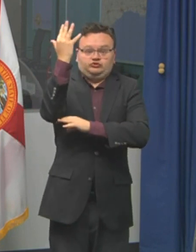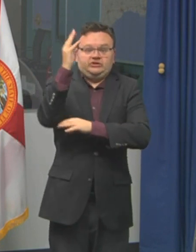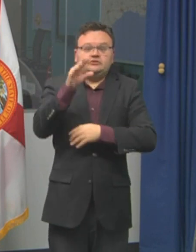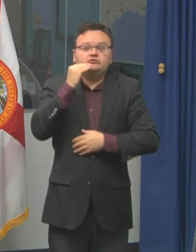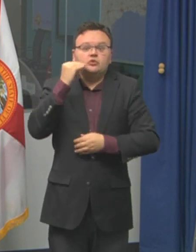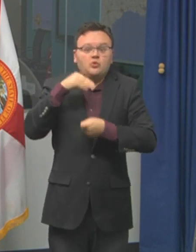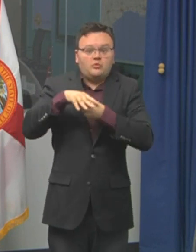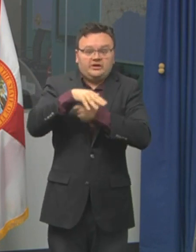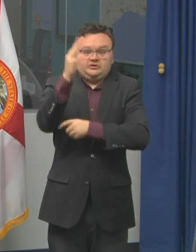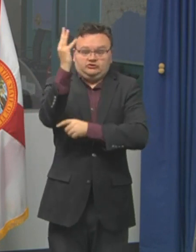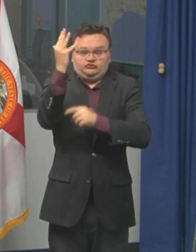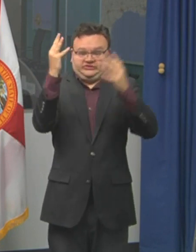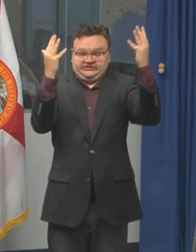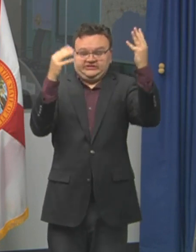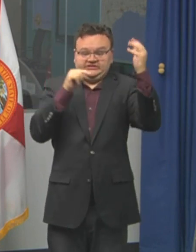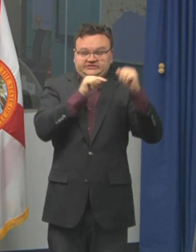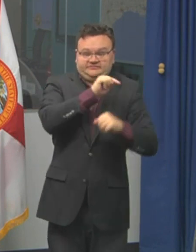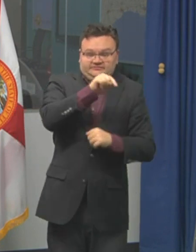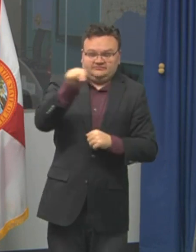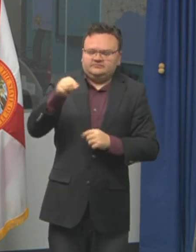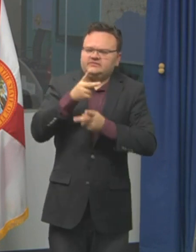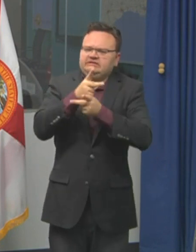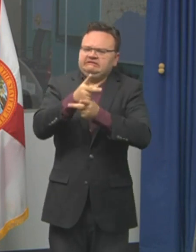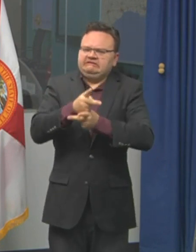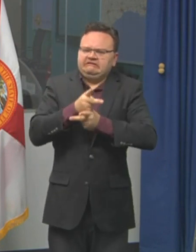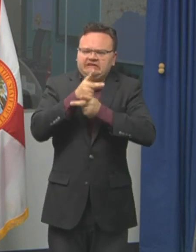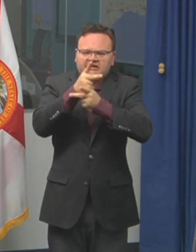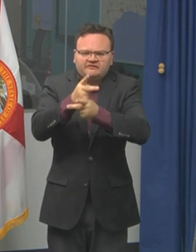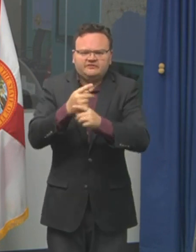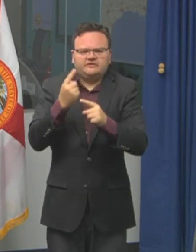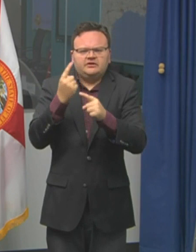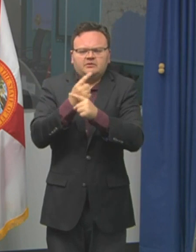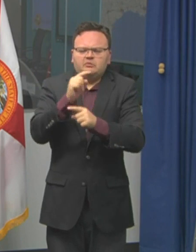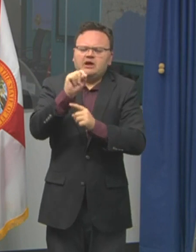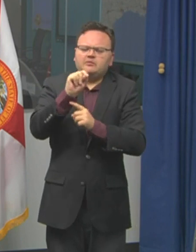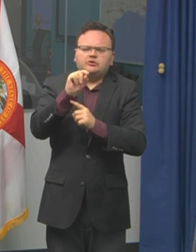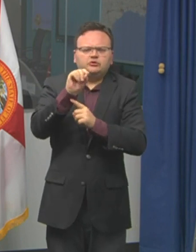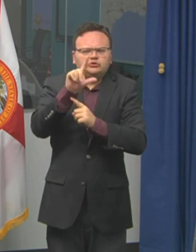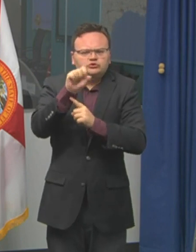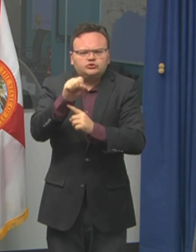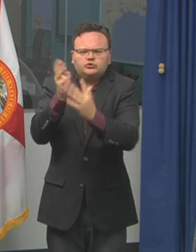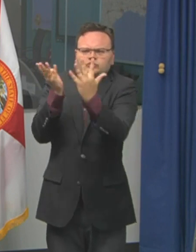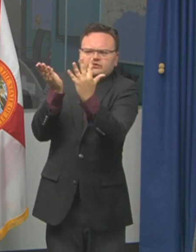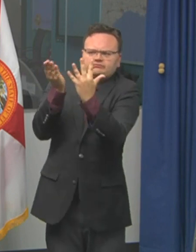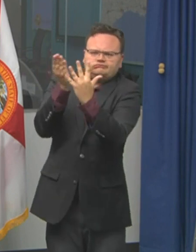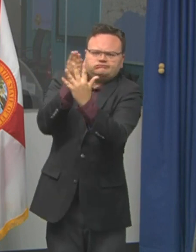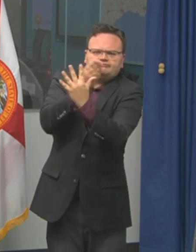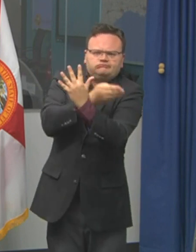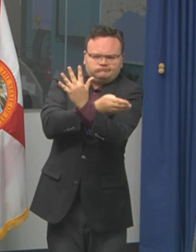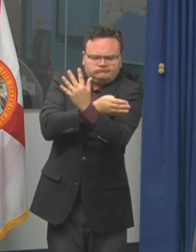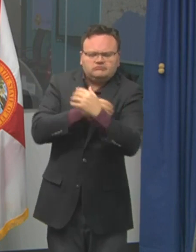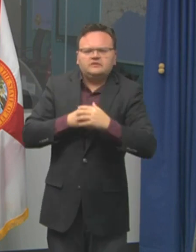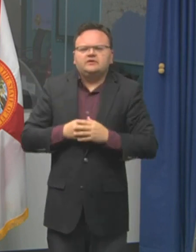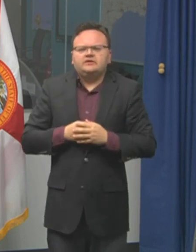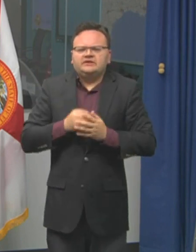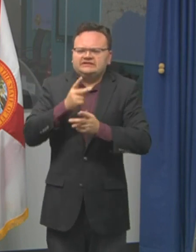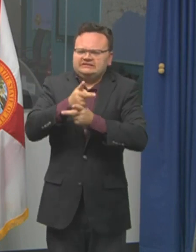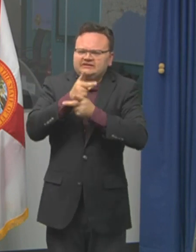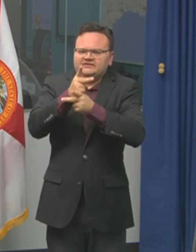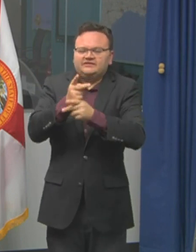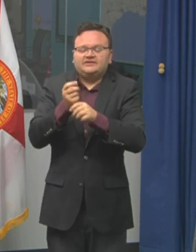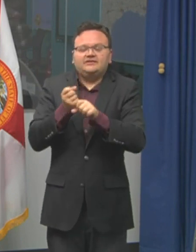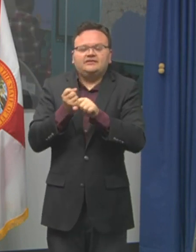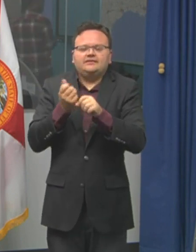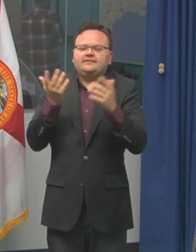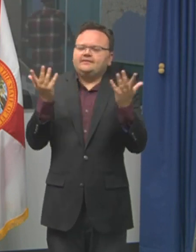precautions for your own safety. Use the proper tools and materials. We see every year we see incidents